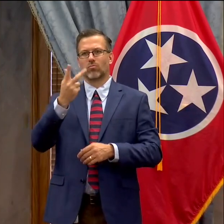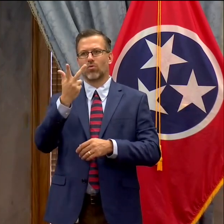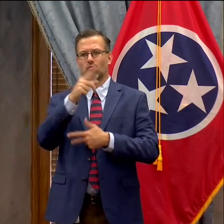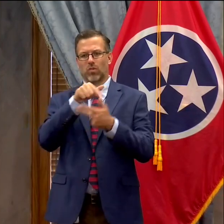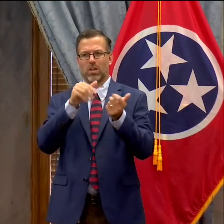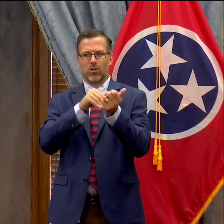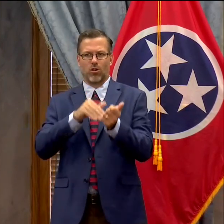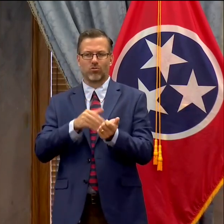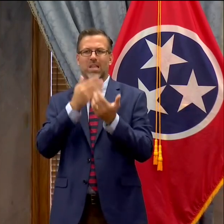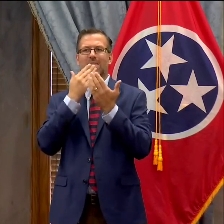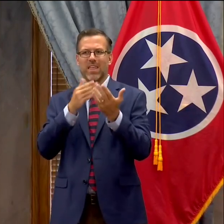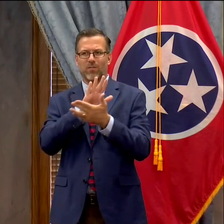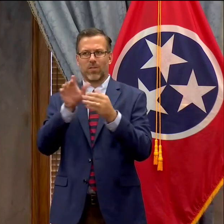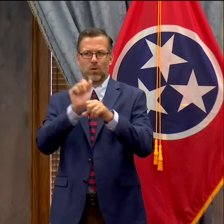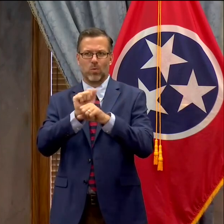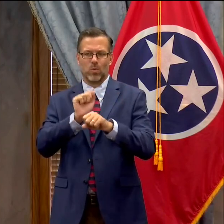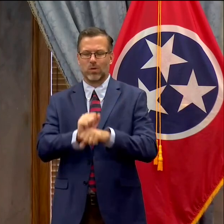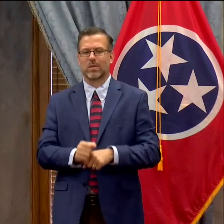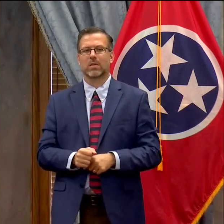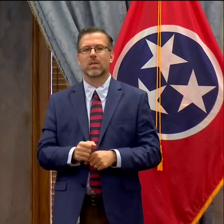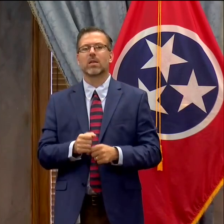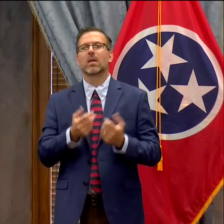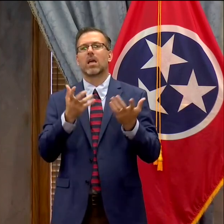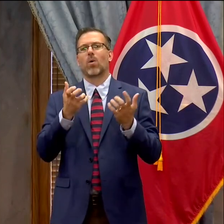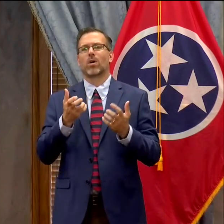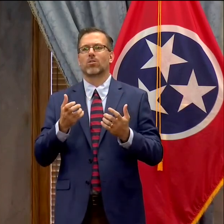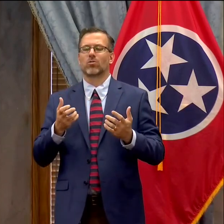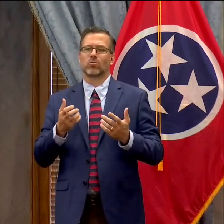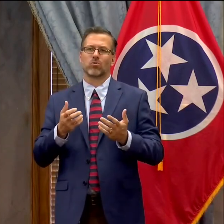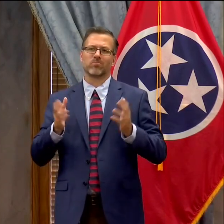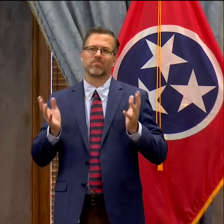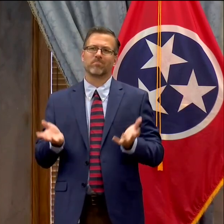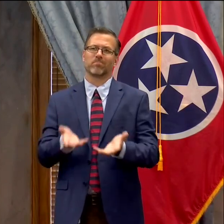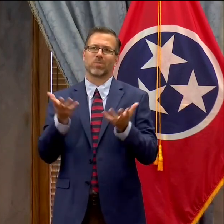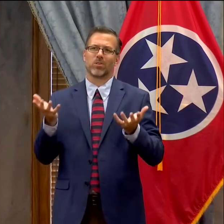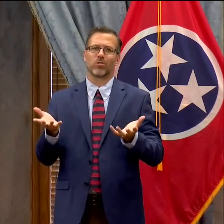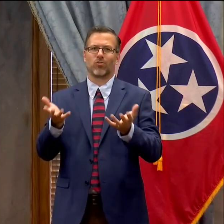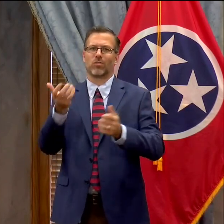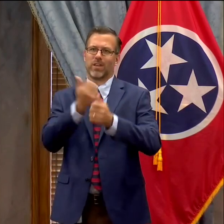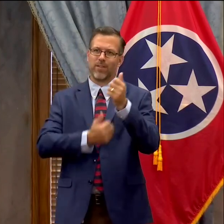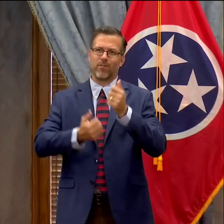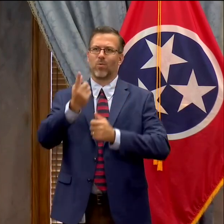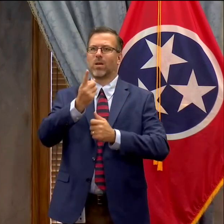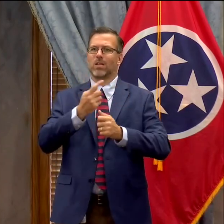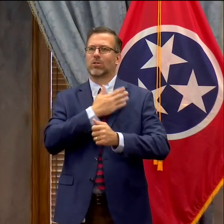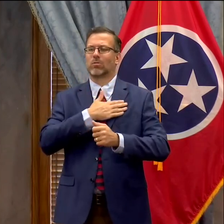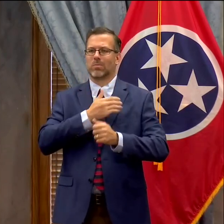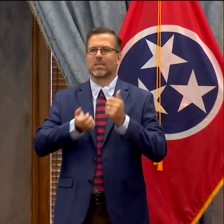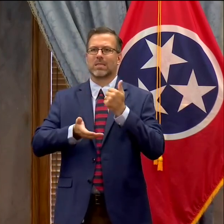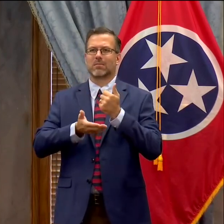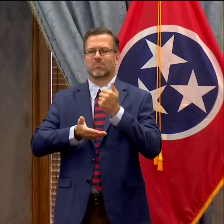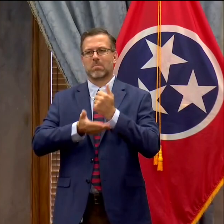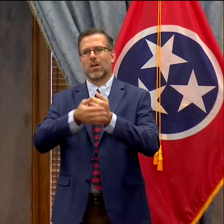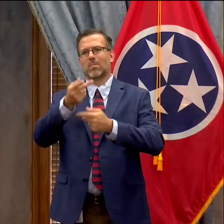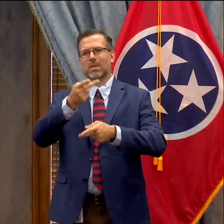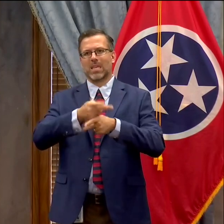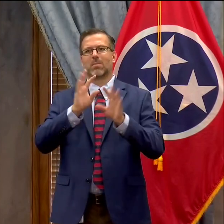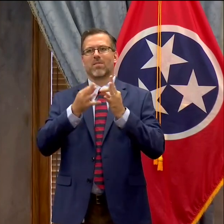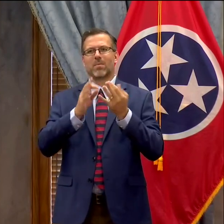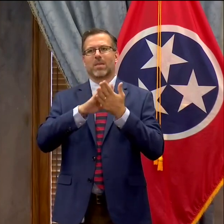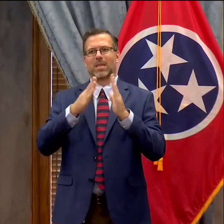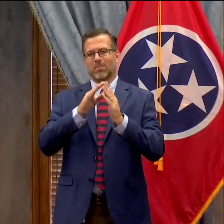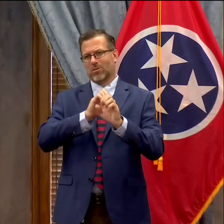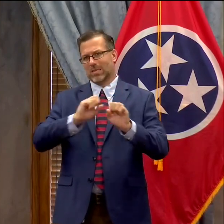I'd like to encourage Tennesseans to continue doing what needs to be done to keep our families and our communities safe